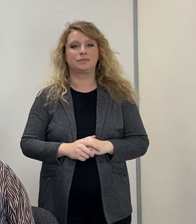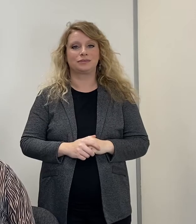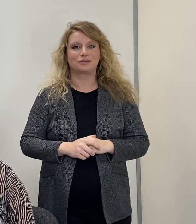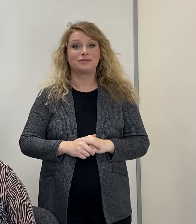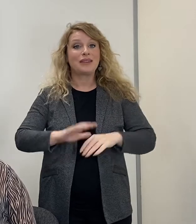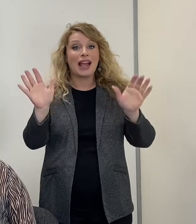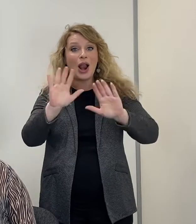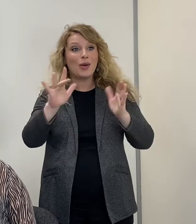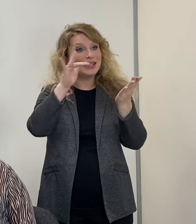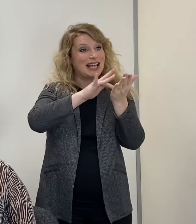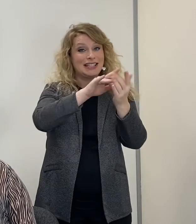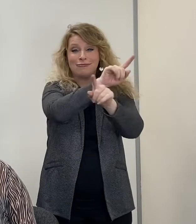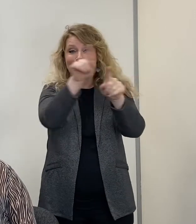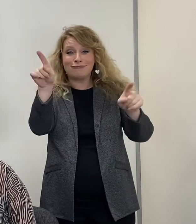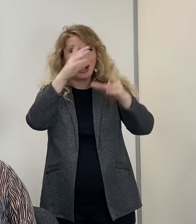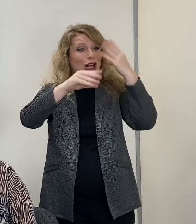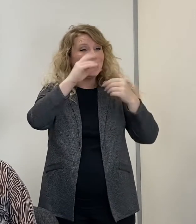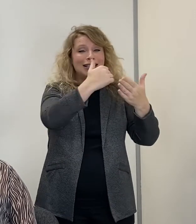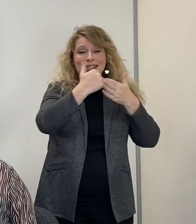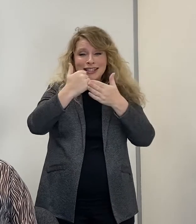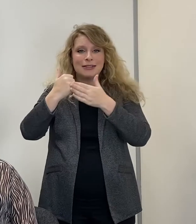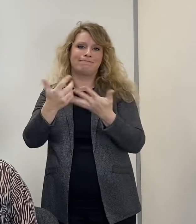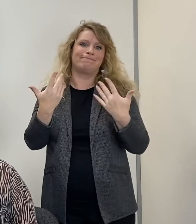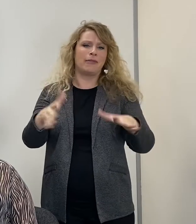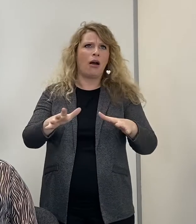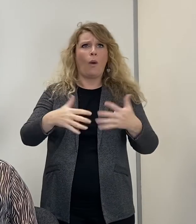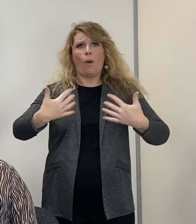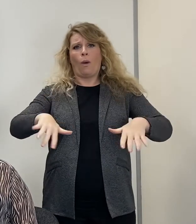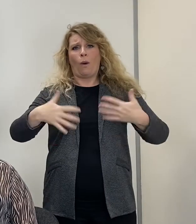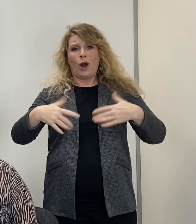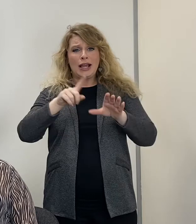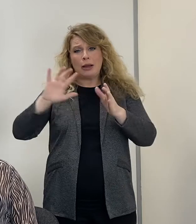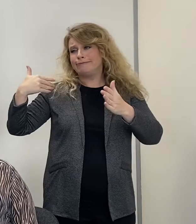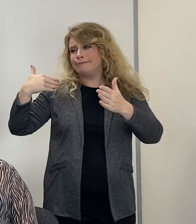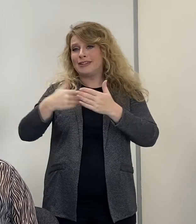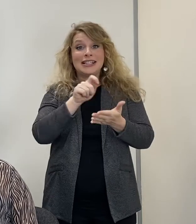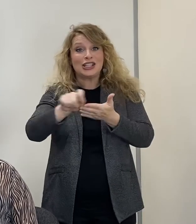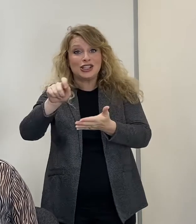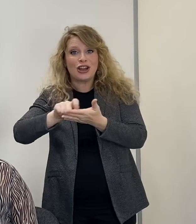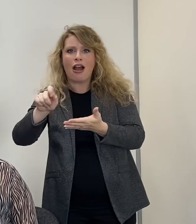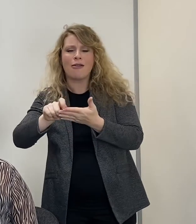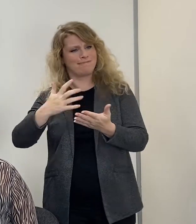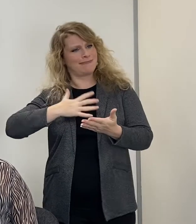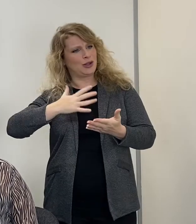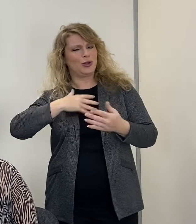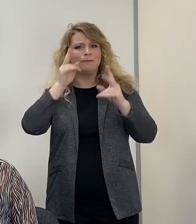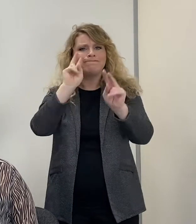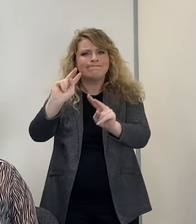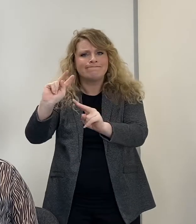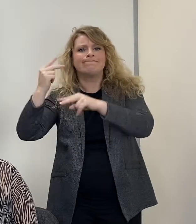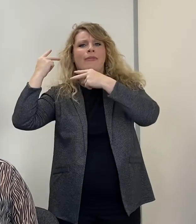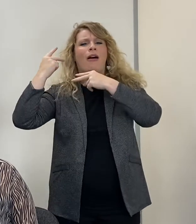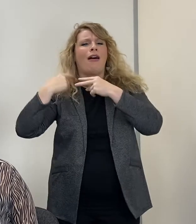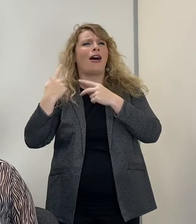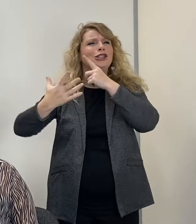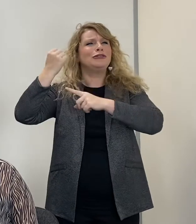Hello to all our centres, learners and supporters. It has been a big year for Signature. I would like to take some time to reflect upon